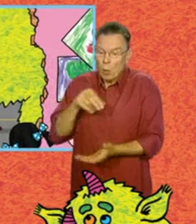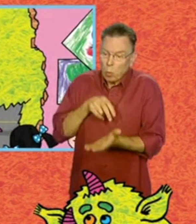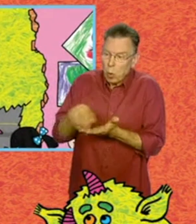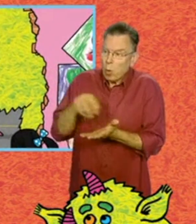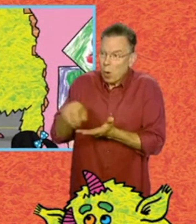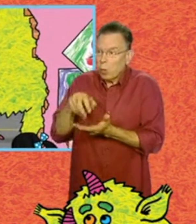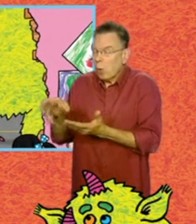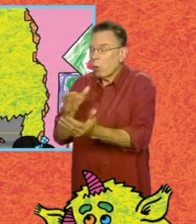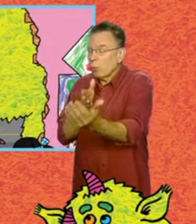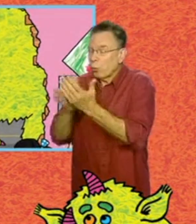off through the wall.